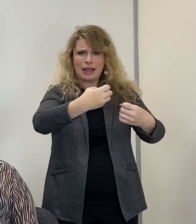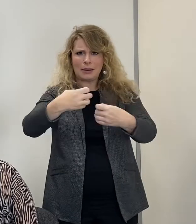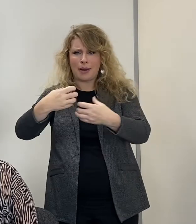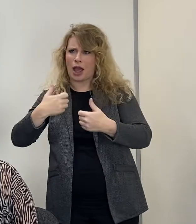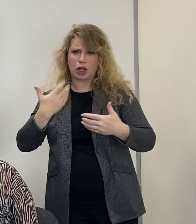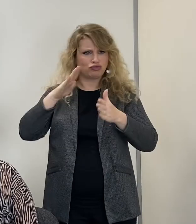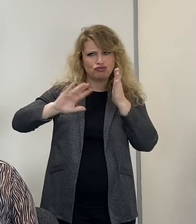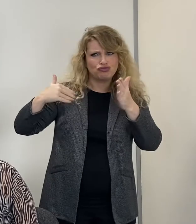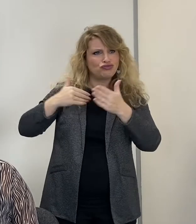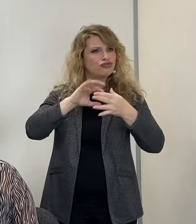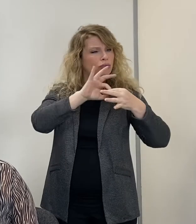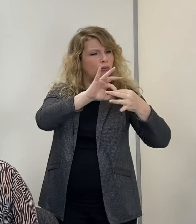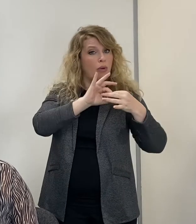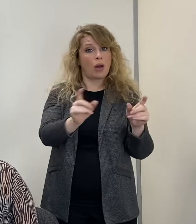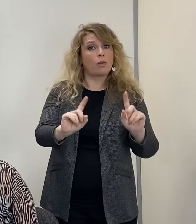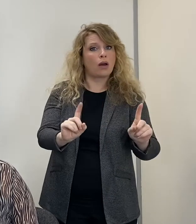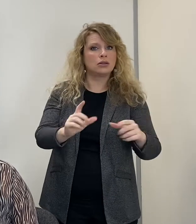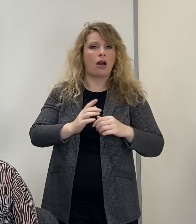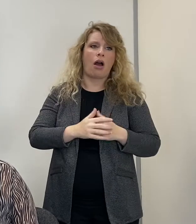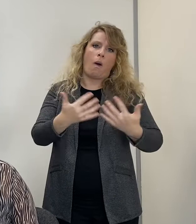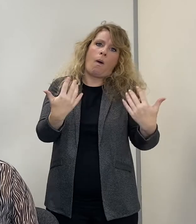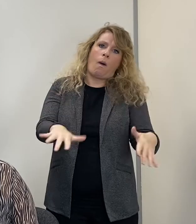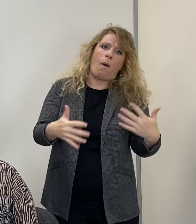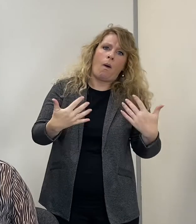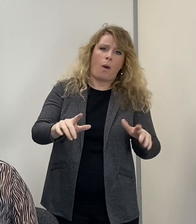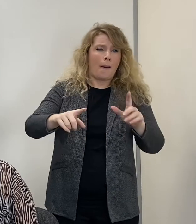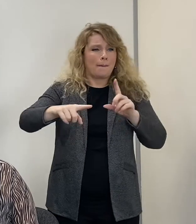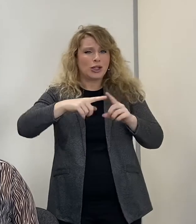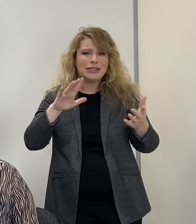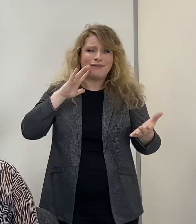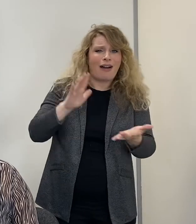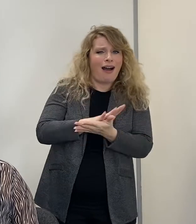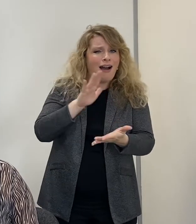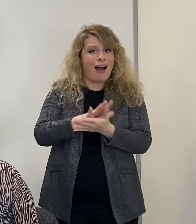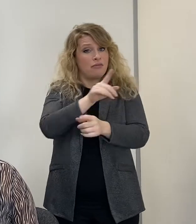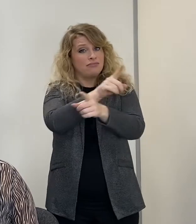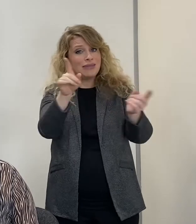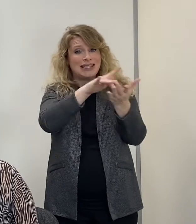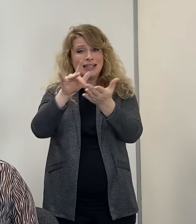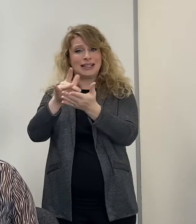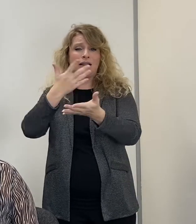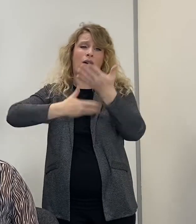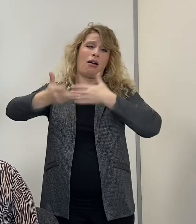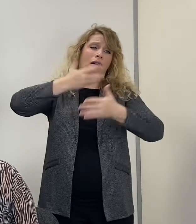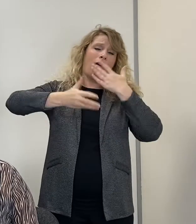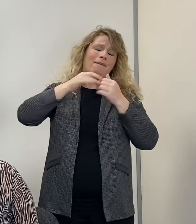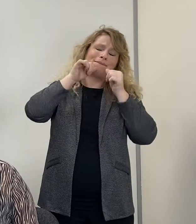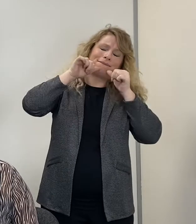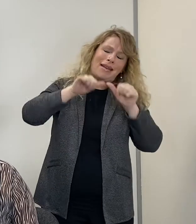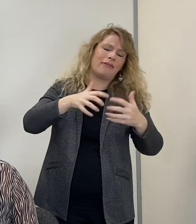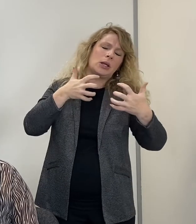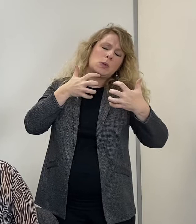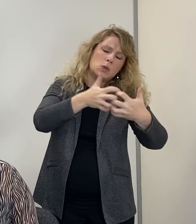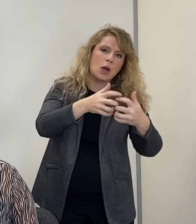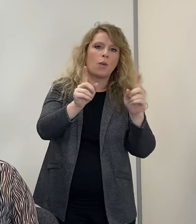working with us. The feedback we received was extremely positive, with centres telling us that their favourite thing about working with